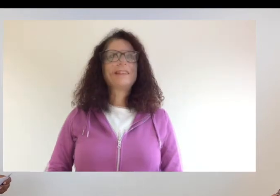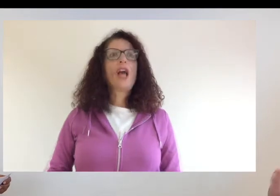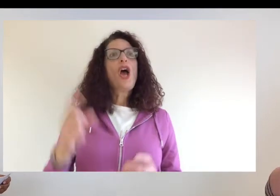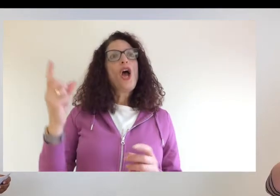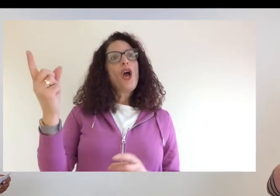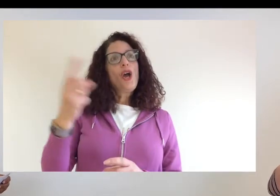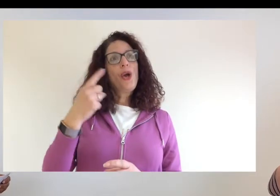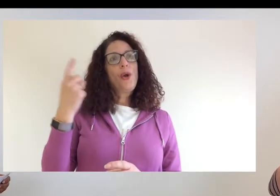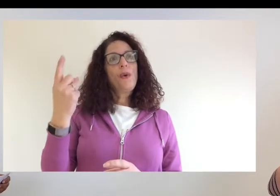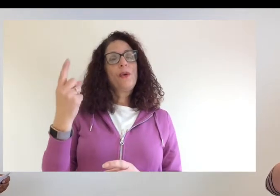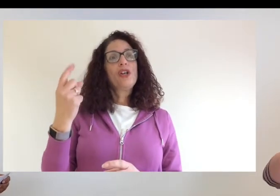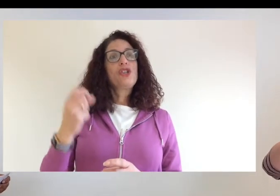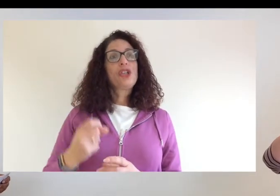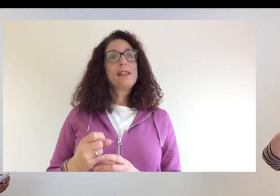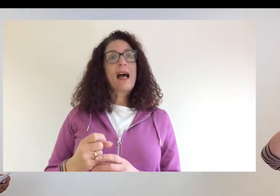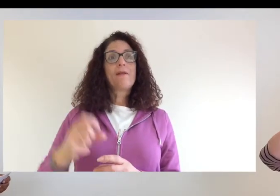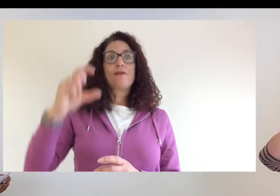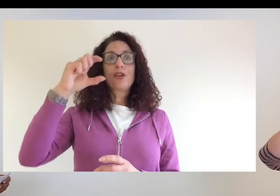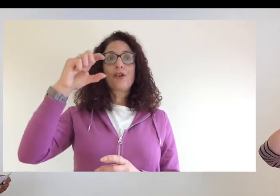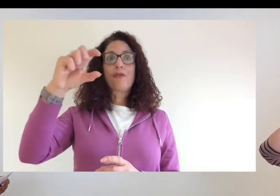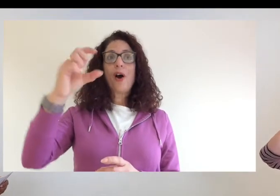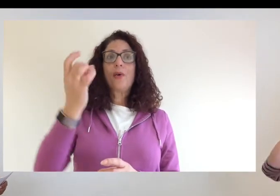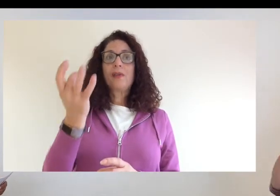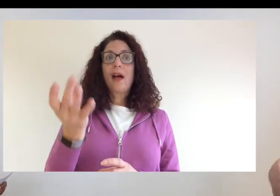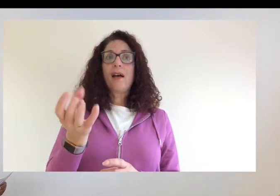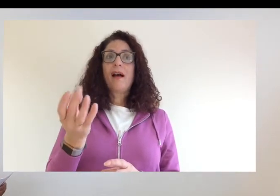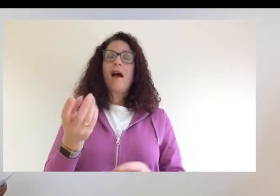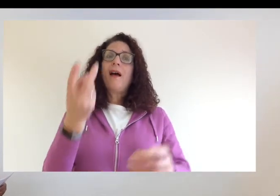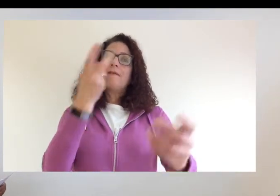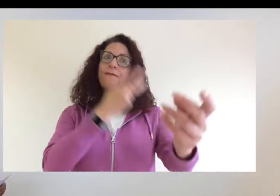Who should have the coronavirus vaccine?